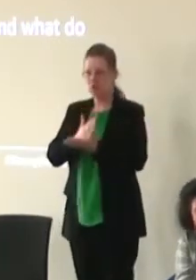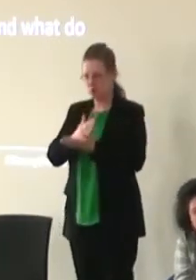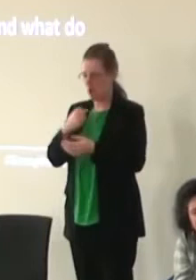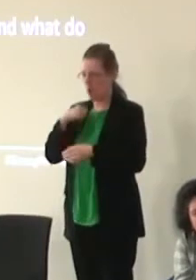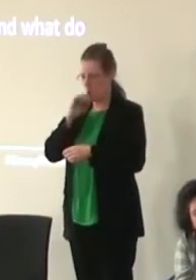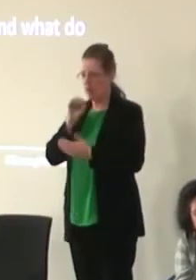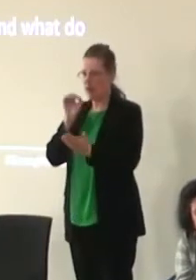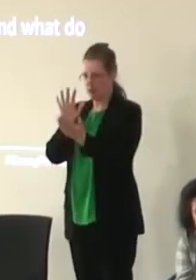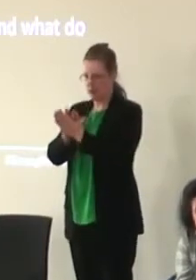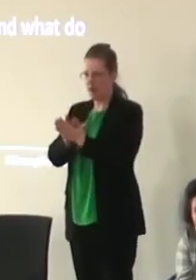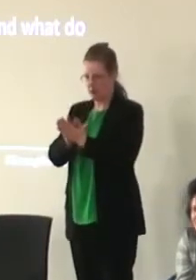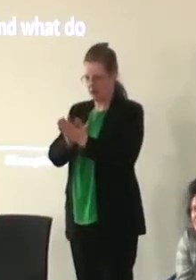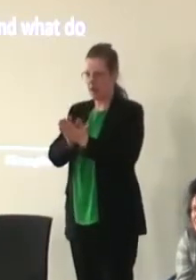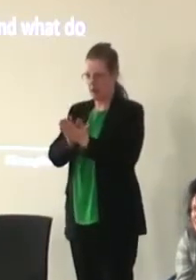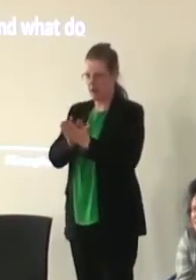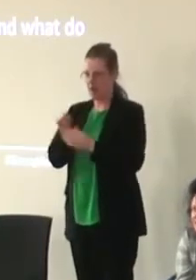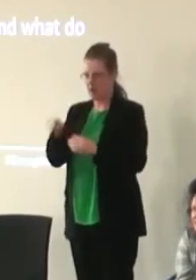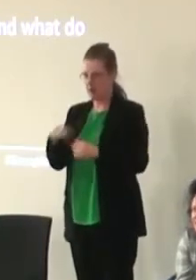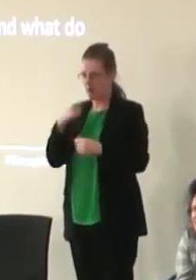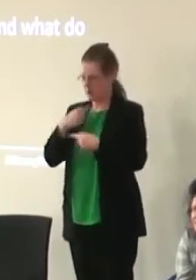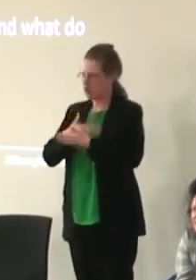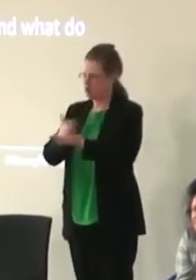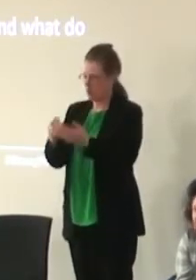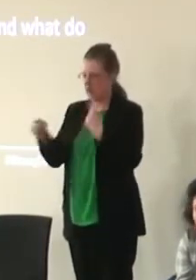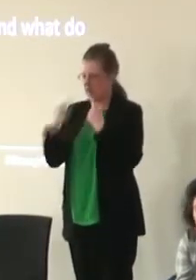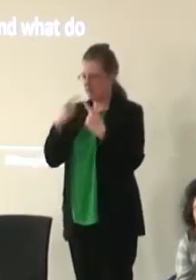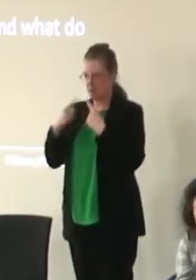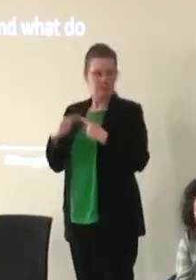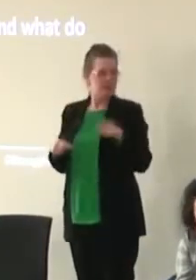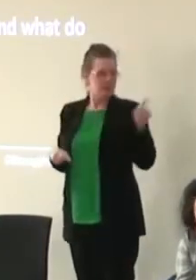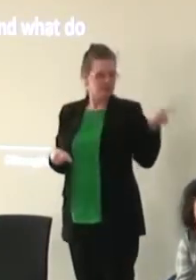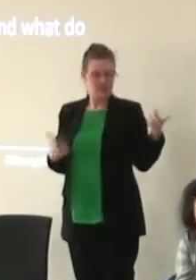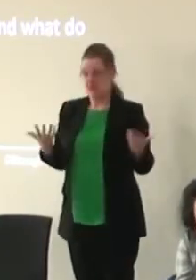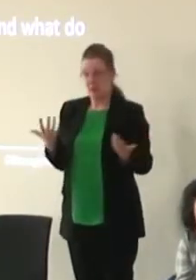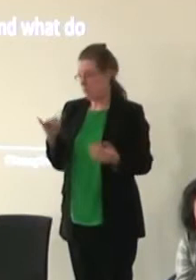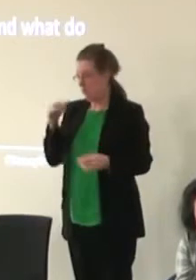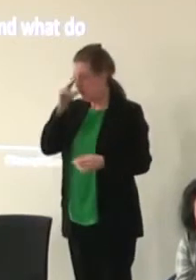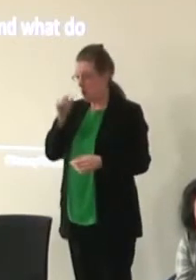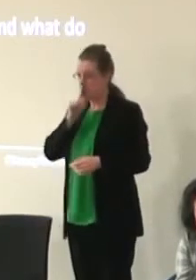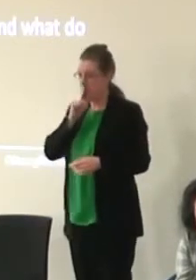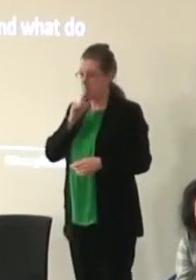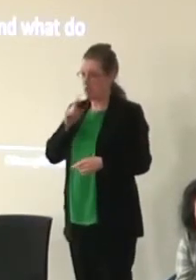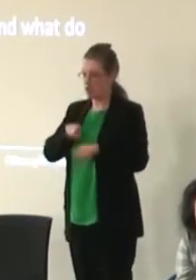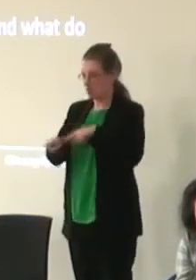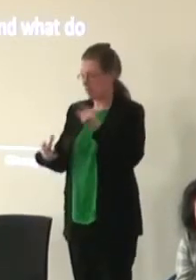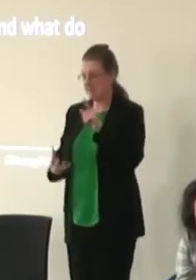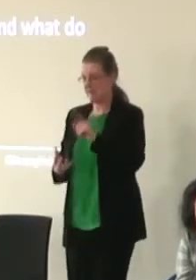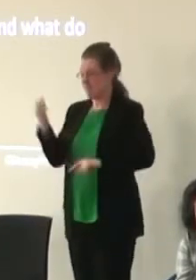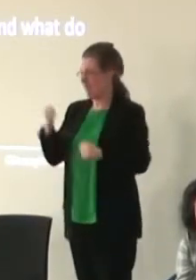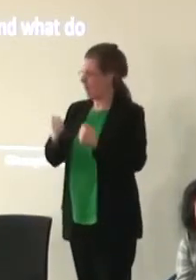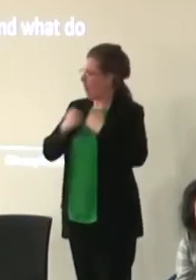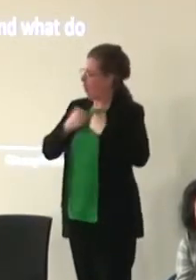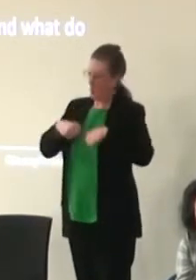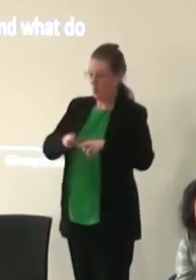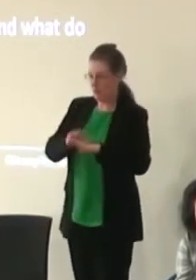pleased for us to do that but it is that sense of perhaps young people are carving their own pathways now and they might not even need us